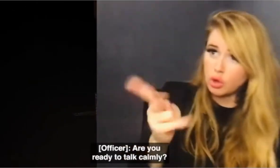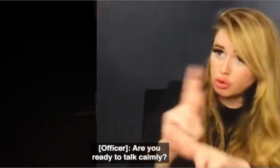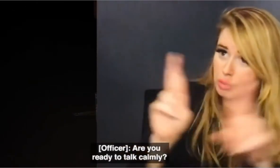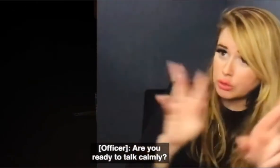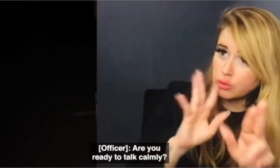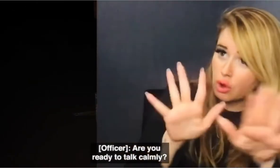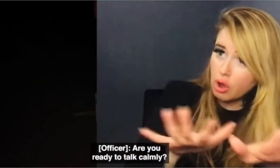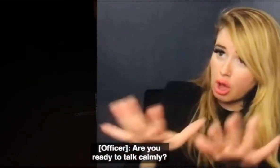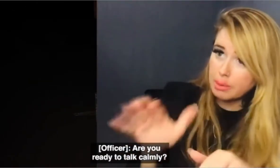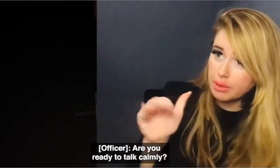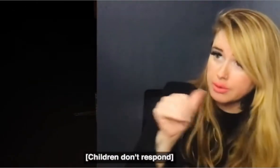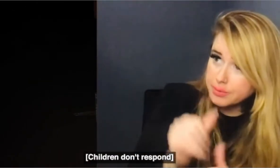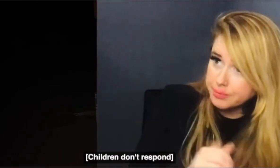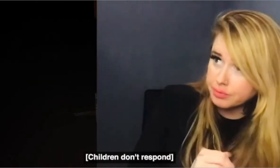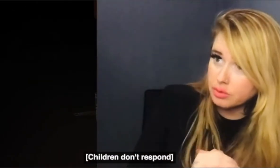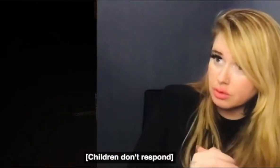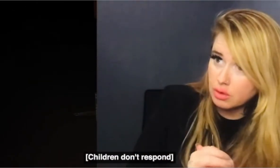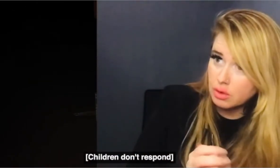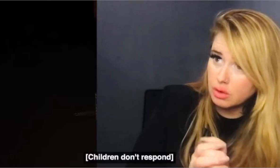her